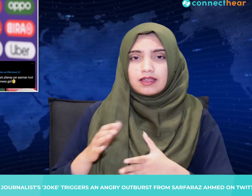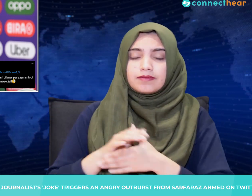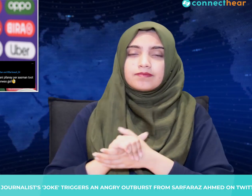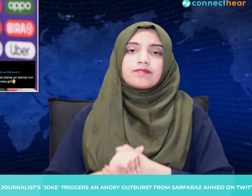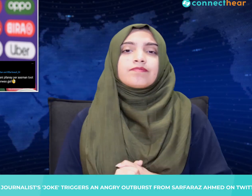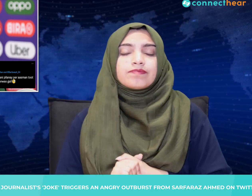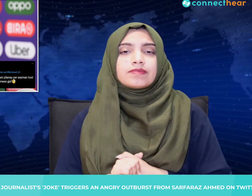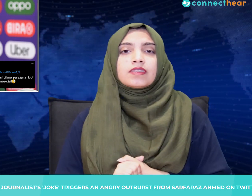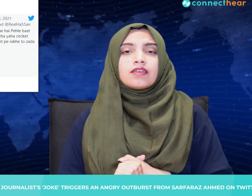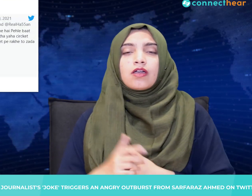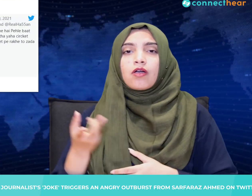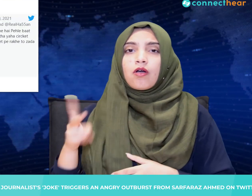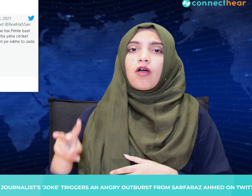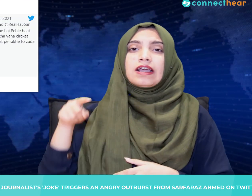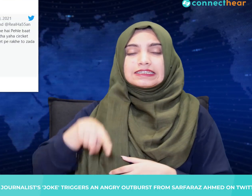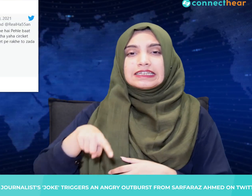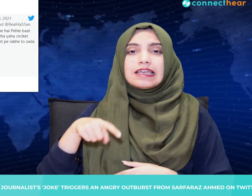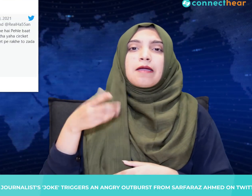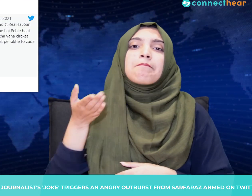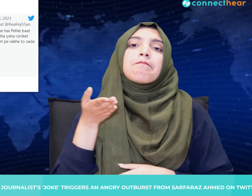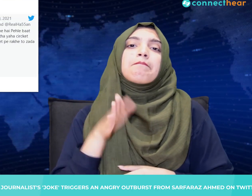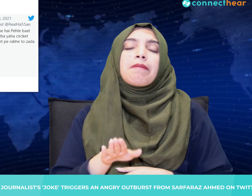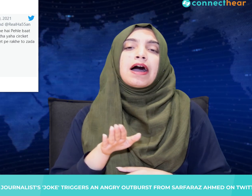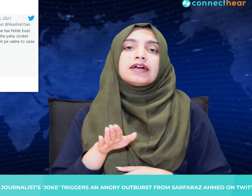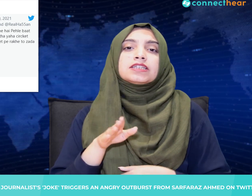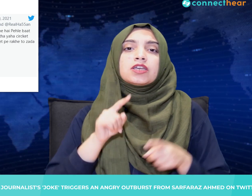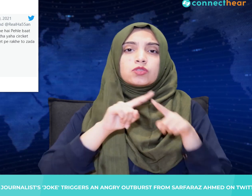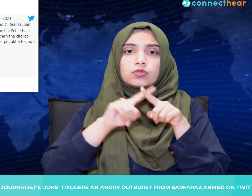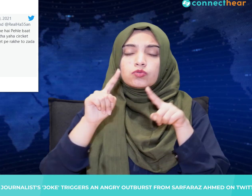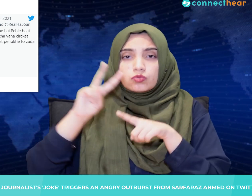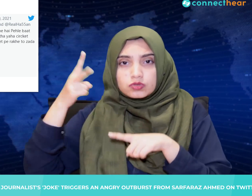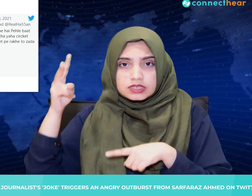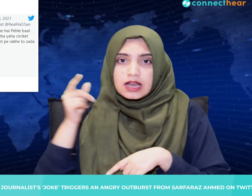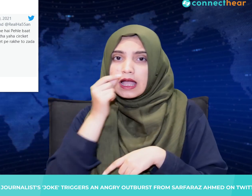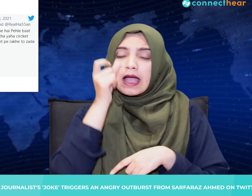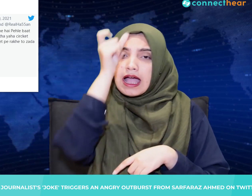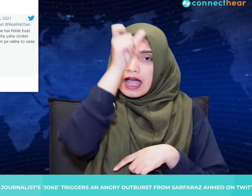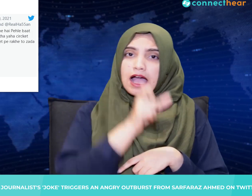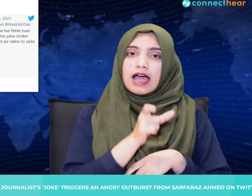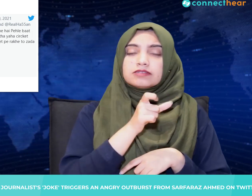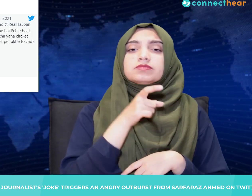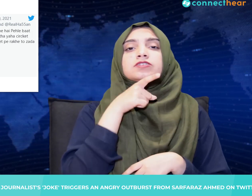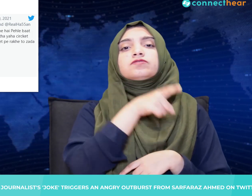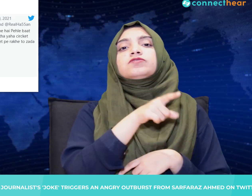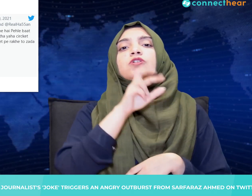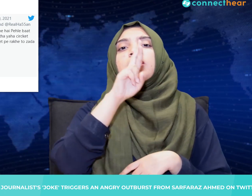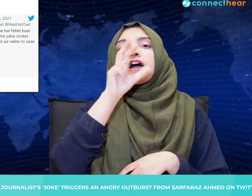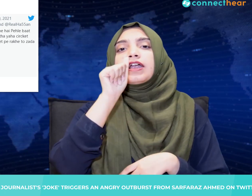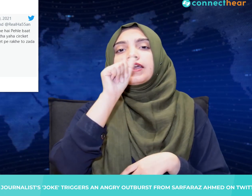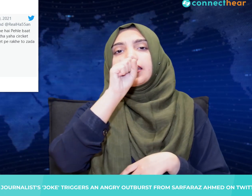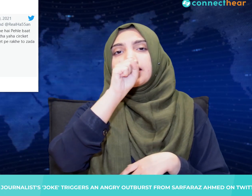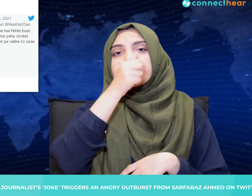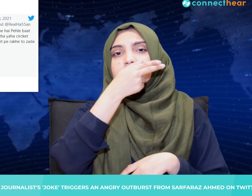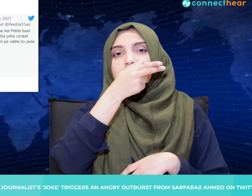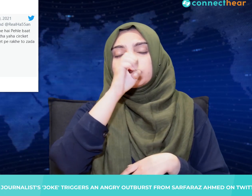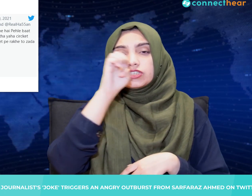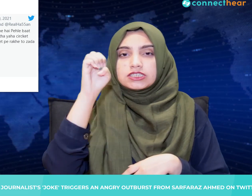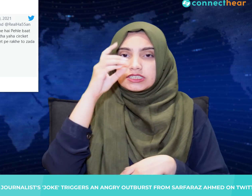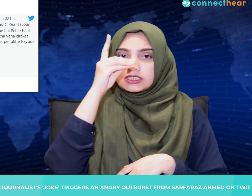This is when cricket journalist Rashid jumped into the conversation and made a joke.